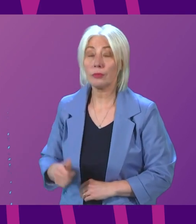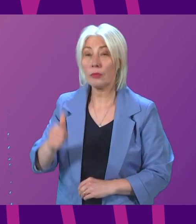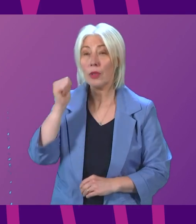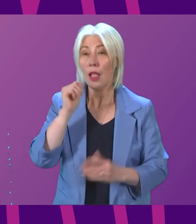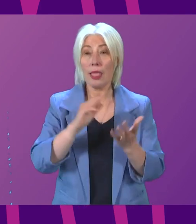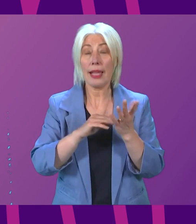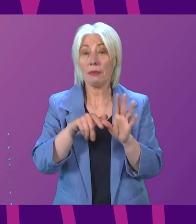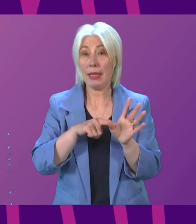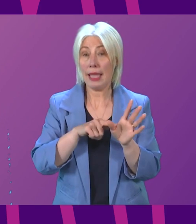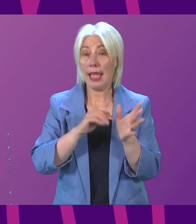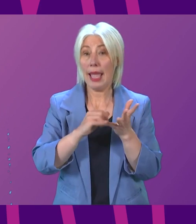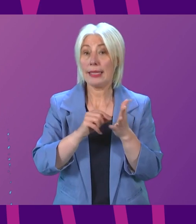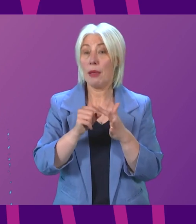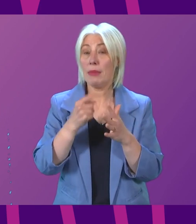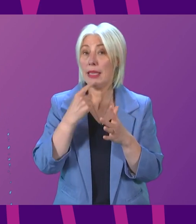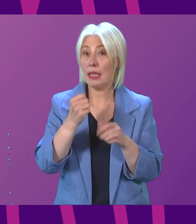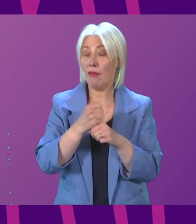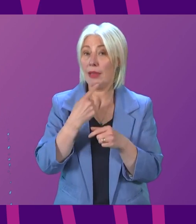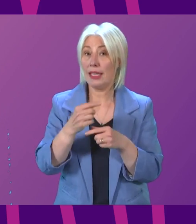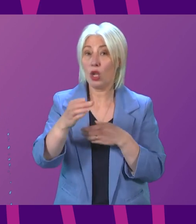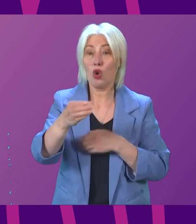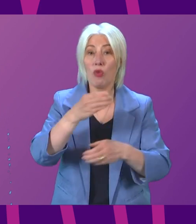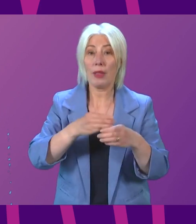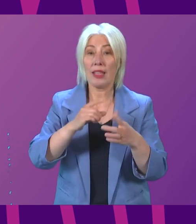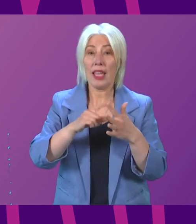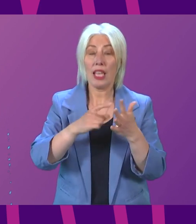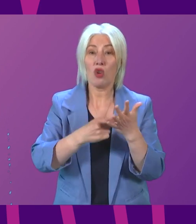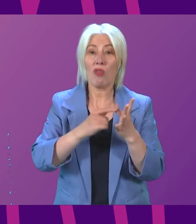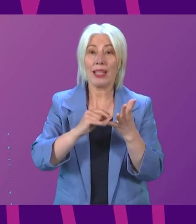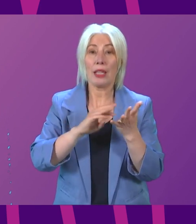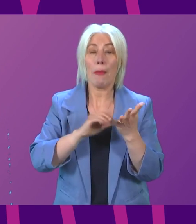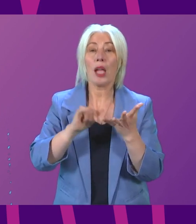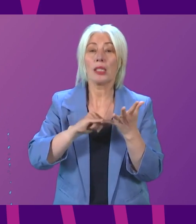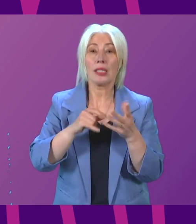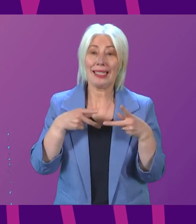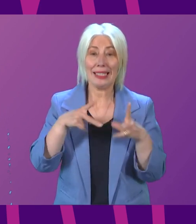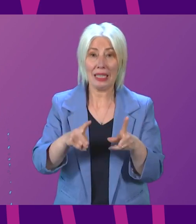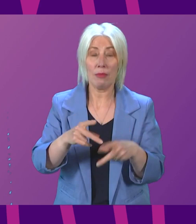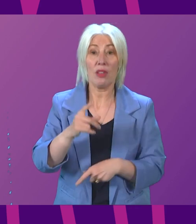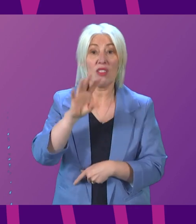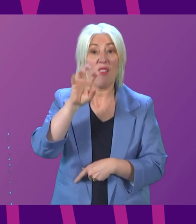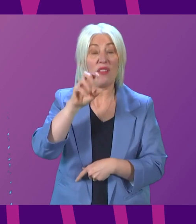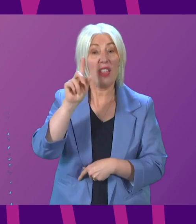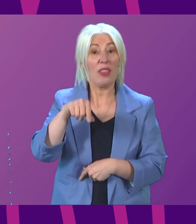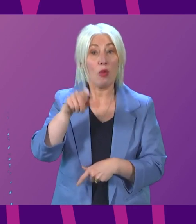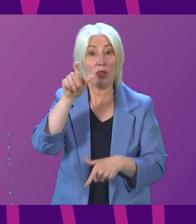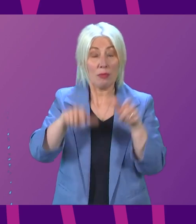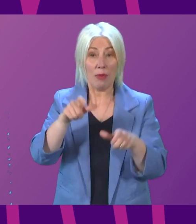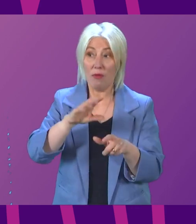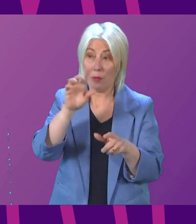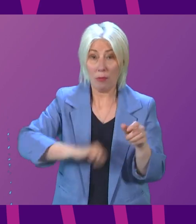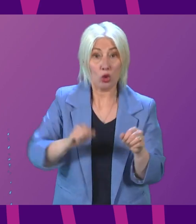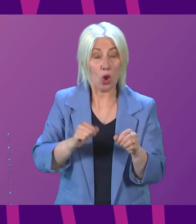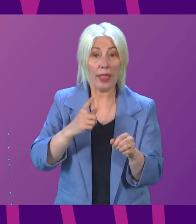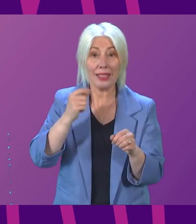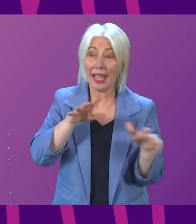May, the SNP Government pledged a replacement for the Erasmus scheme to ensure that over 15,000 students every year from across Scotland have the